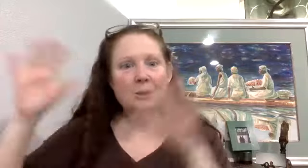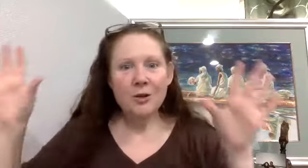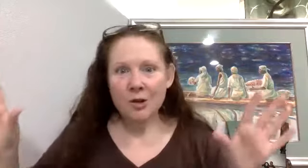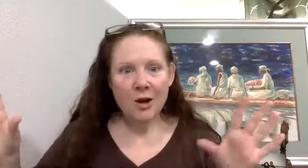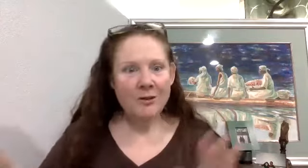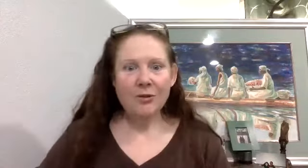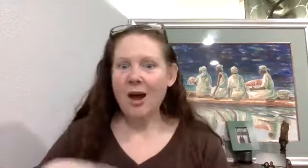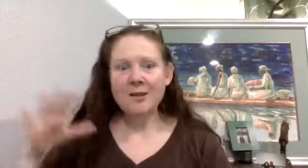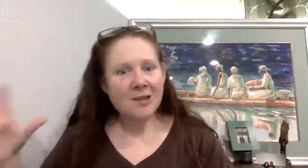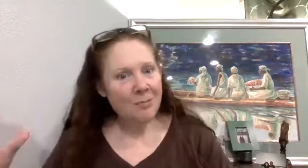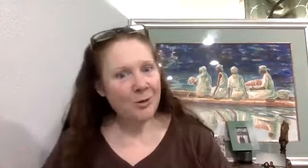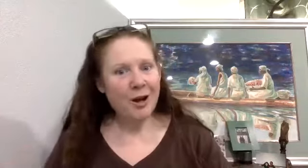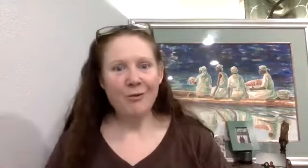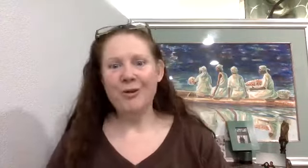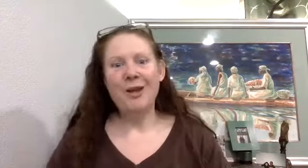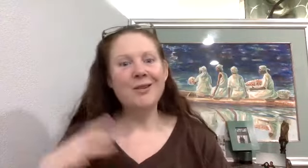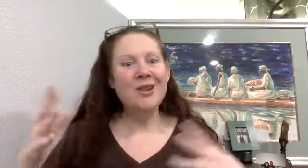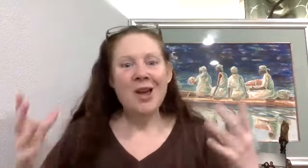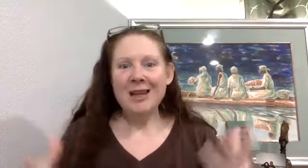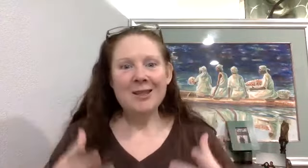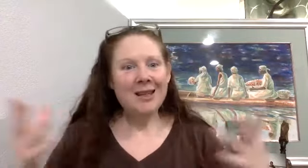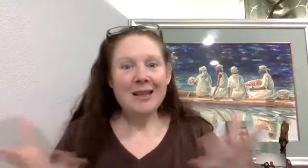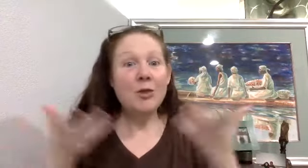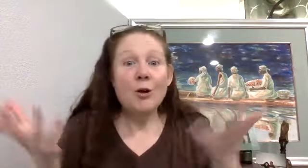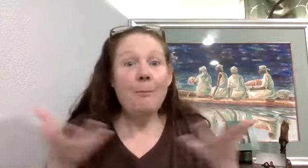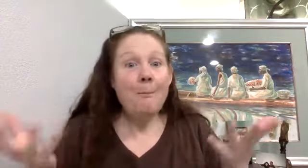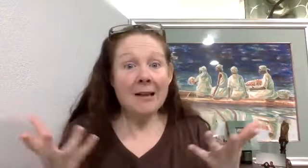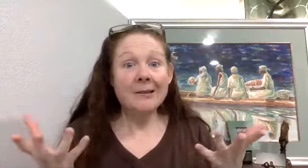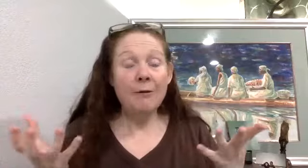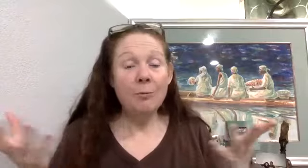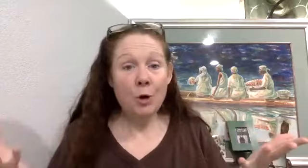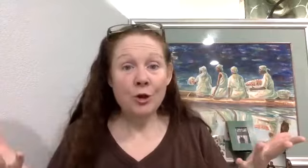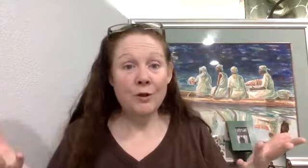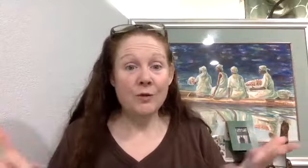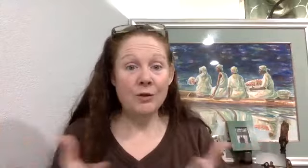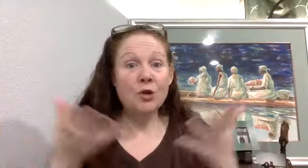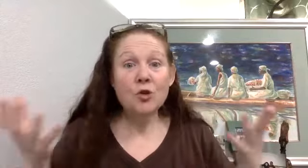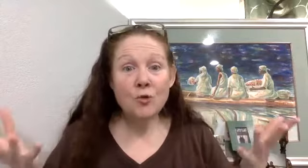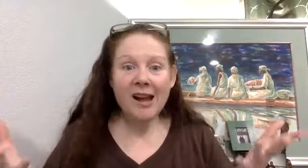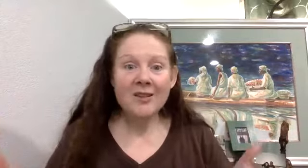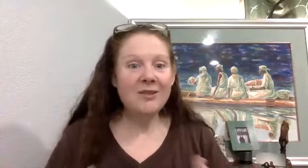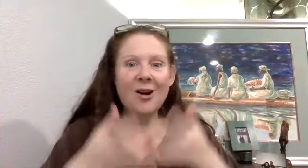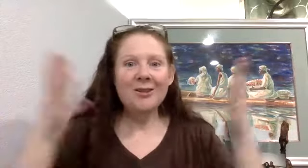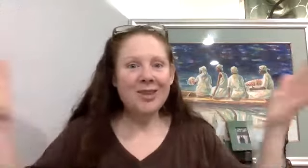losing trains of thought, stumbling over things. It's, it's, they're a mess of emotions and stress and all of the,